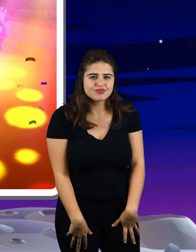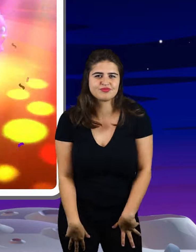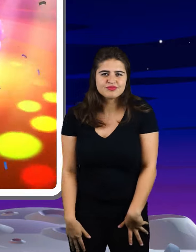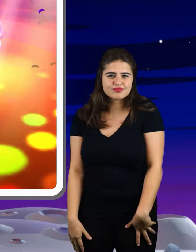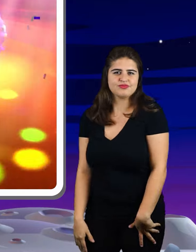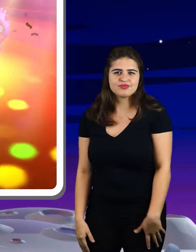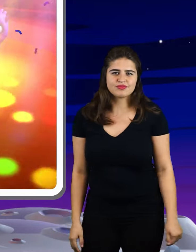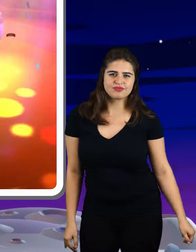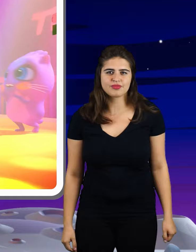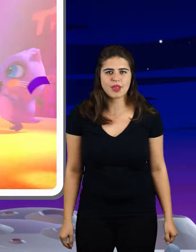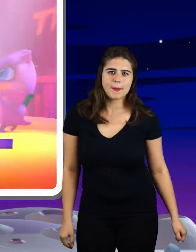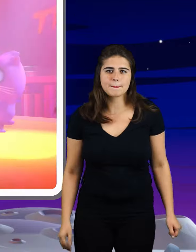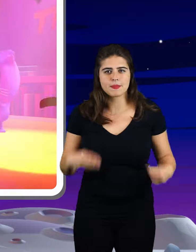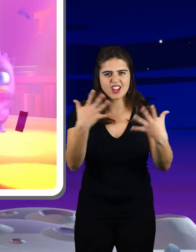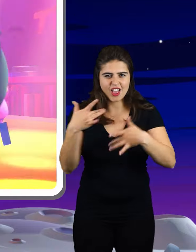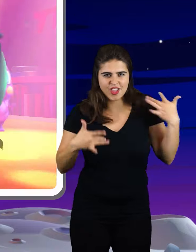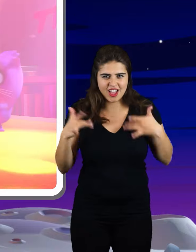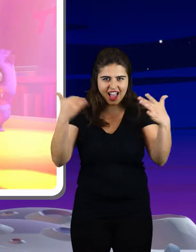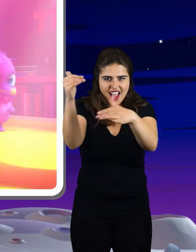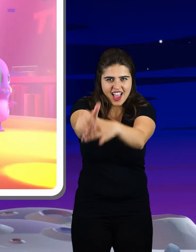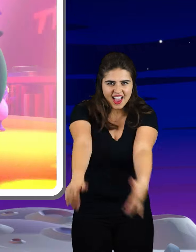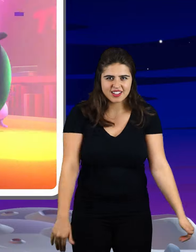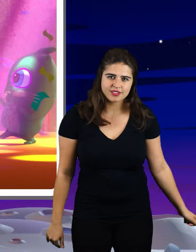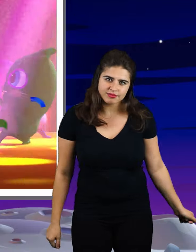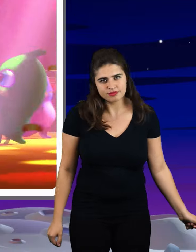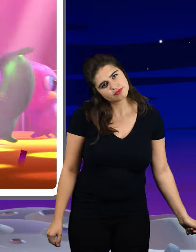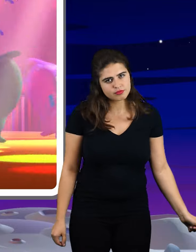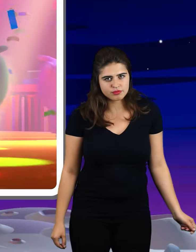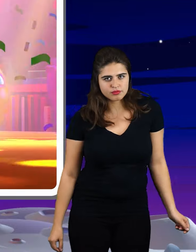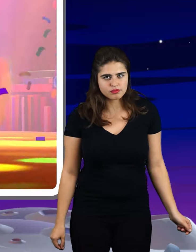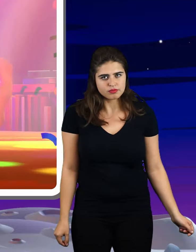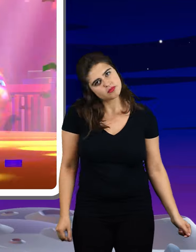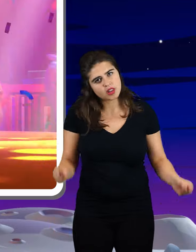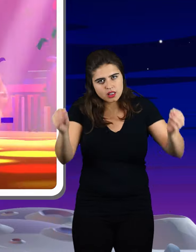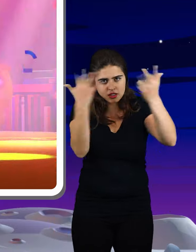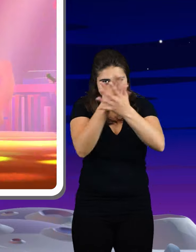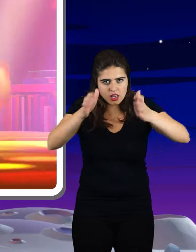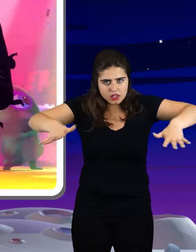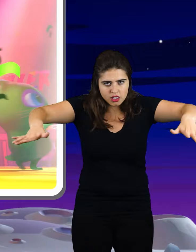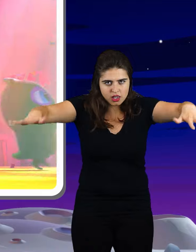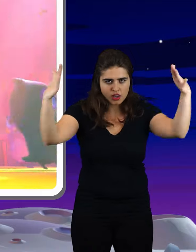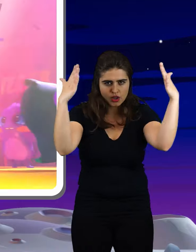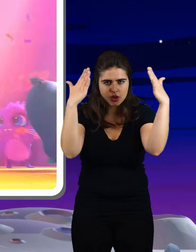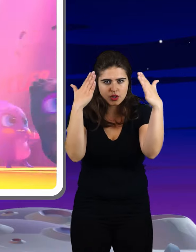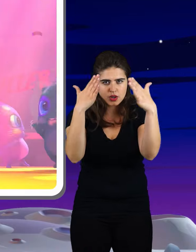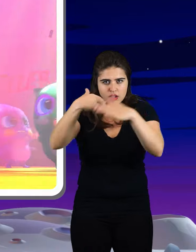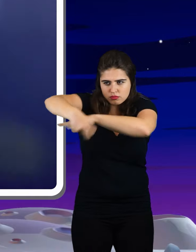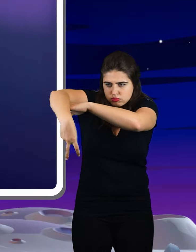I'm gonna see you tonight Darkness falls across the land The midnight hour